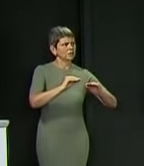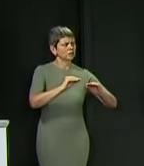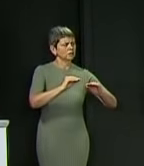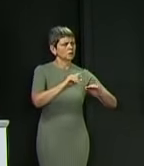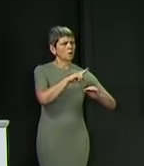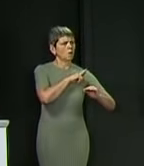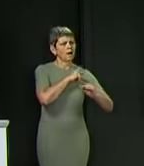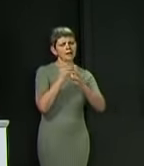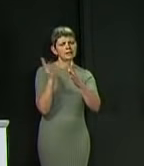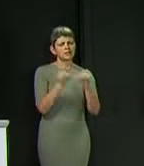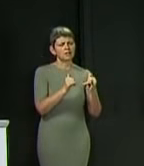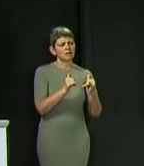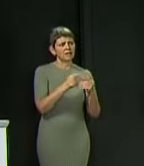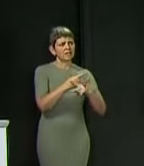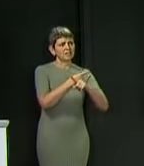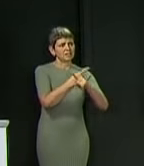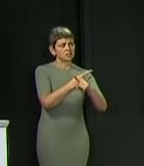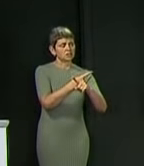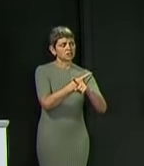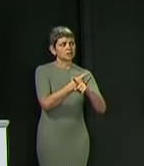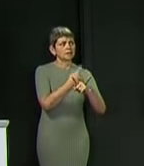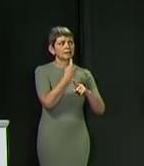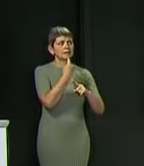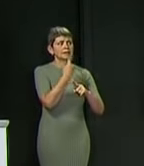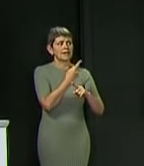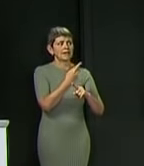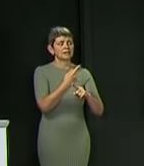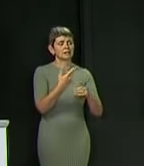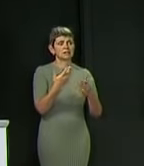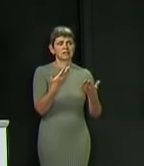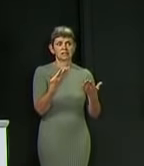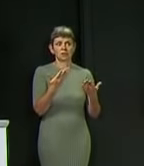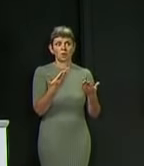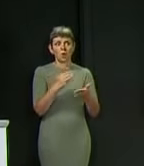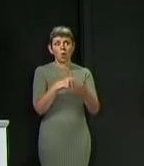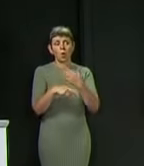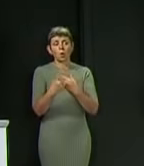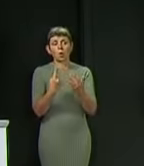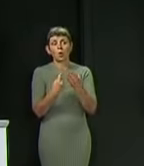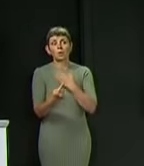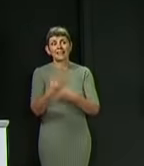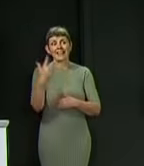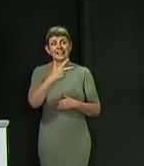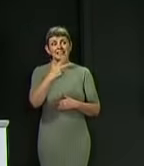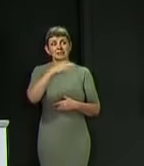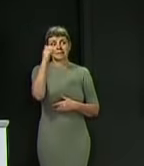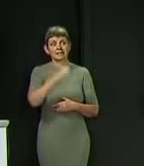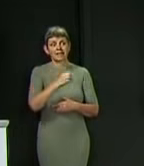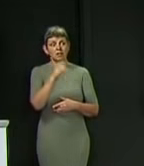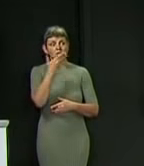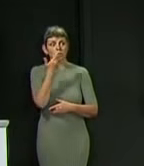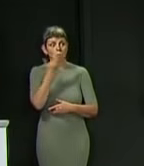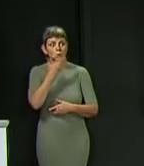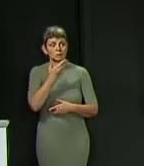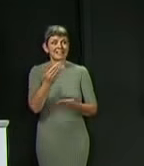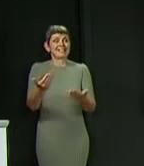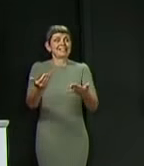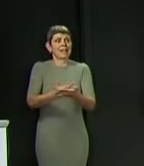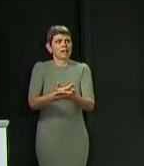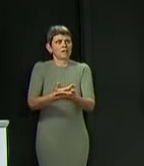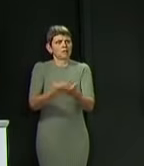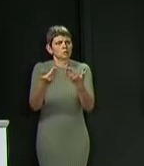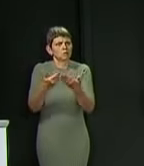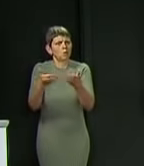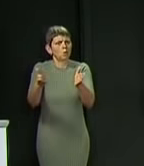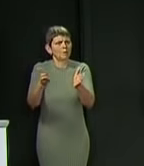found that only 18% think schools are currently safe to reopen, suggesting there's an awful lot of work still to be done in the next few days,